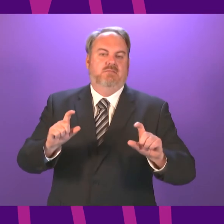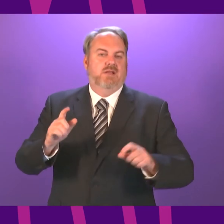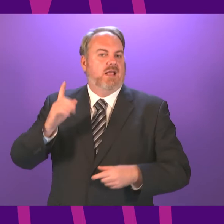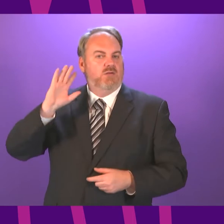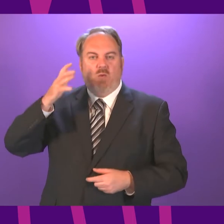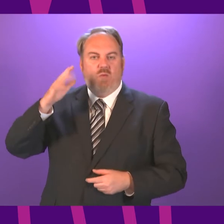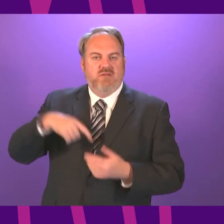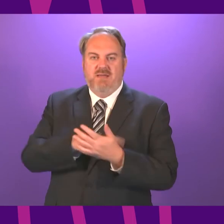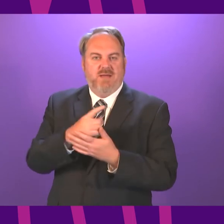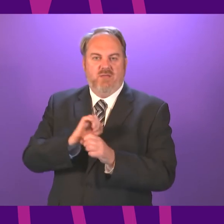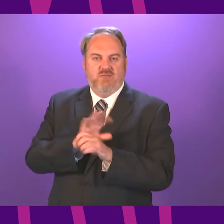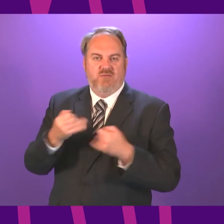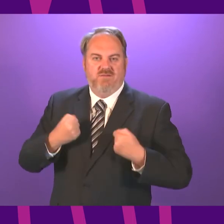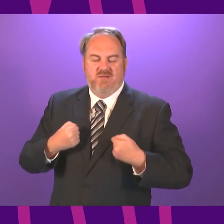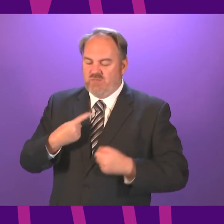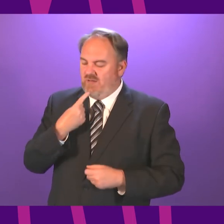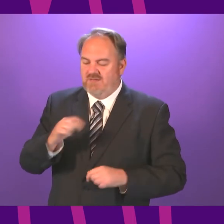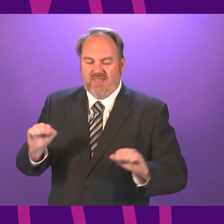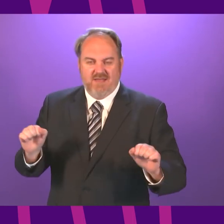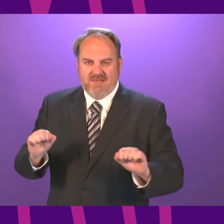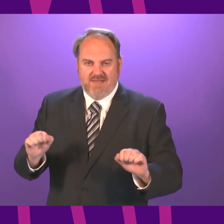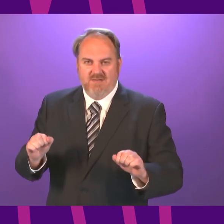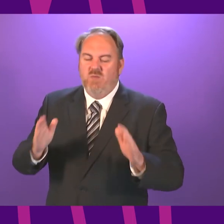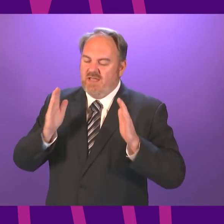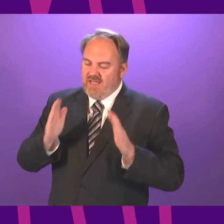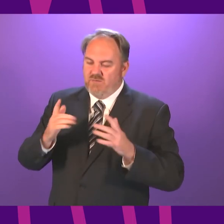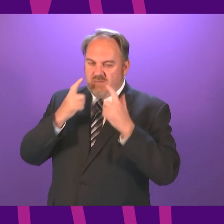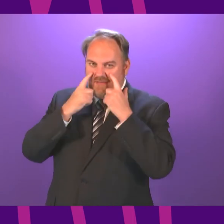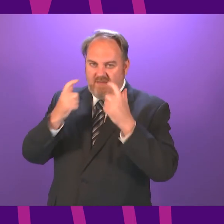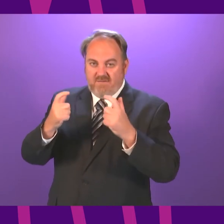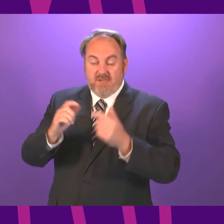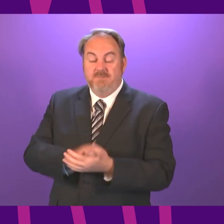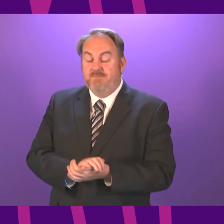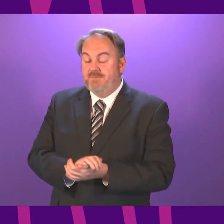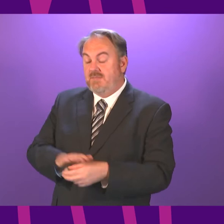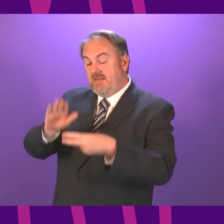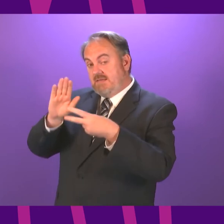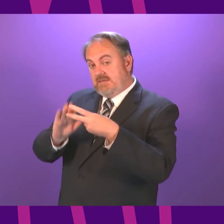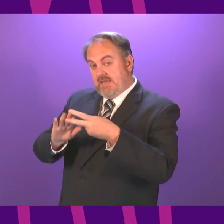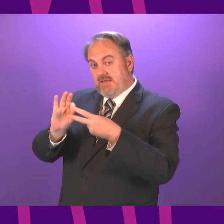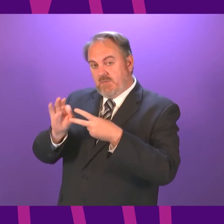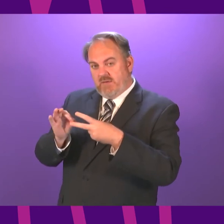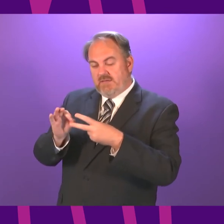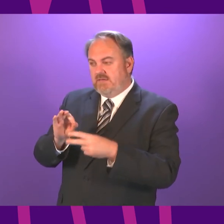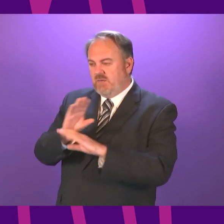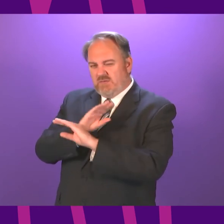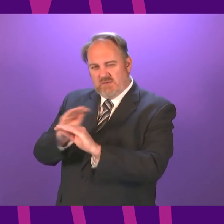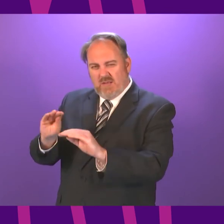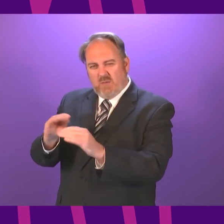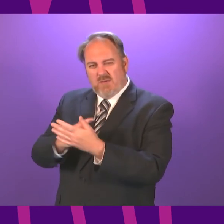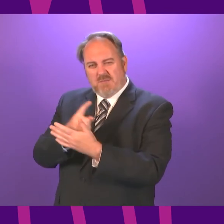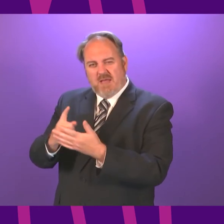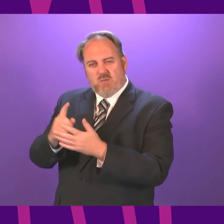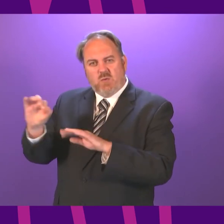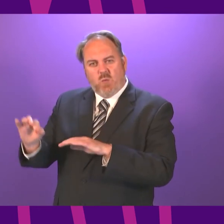And that's why over the next three weeks, continued caution is required. On weddings, I hope I wasn't misunderstood. And